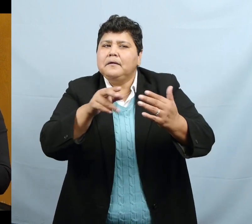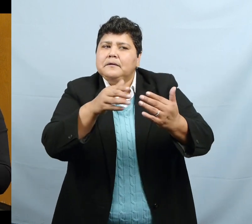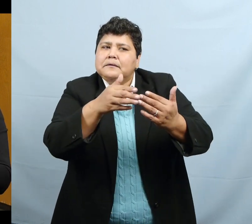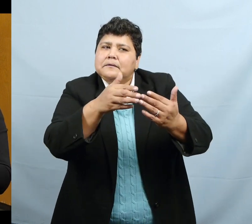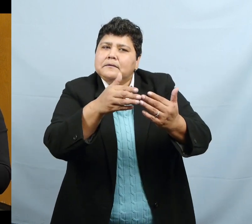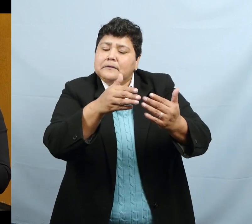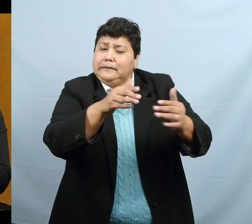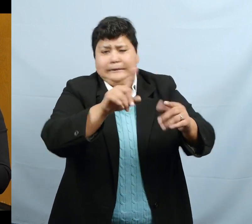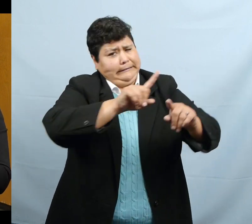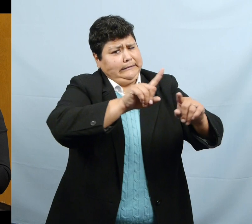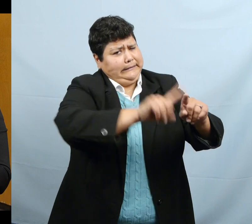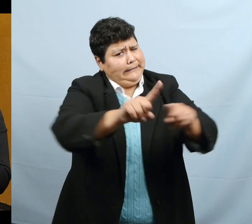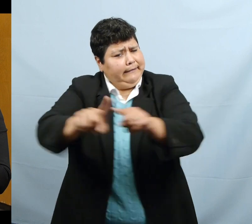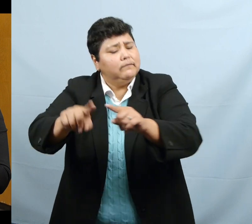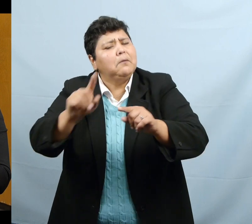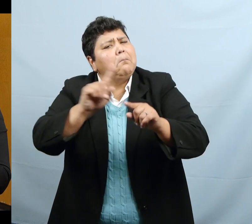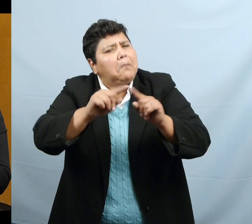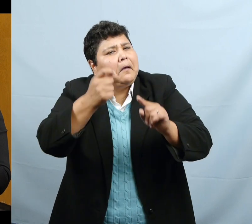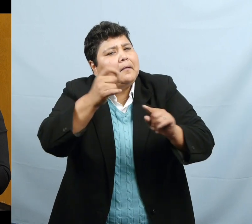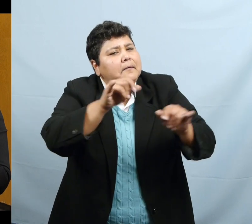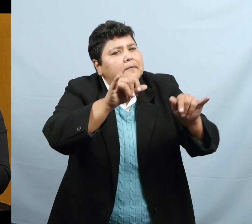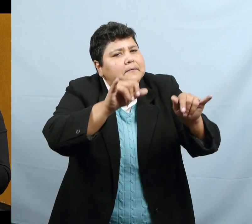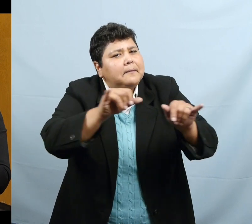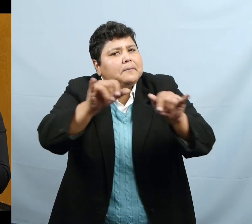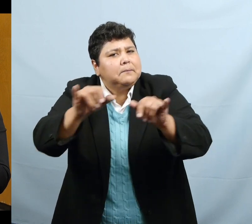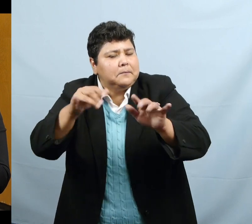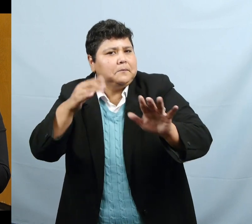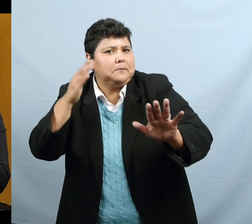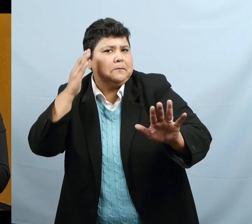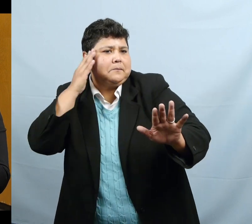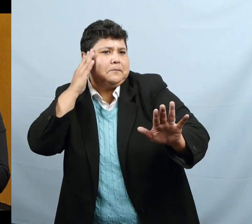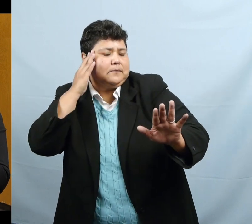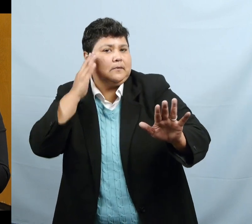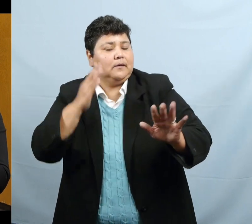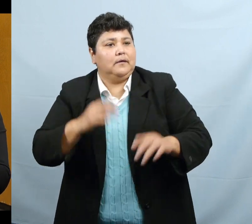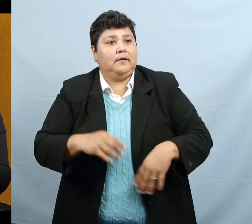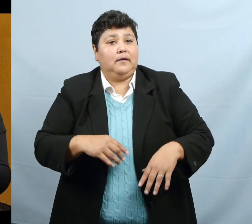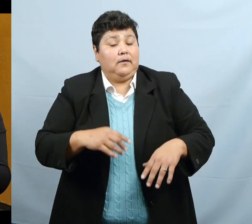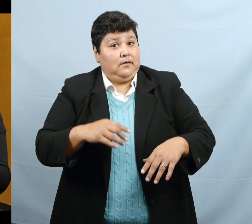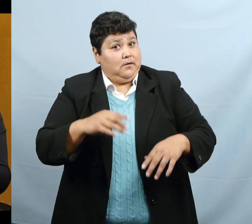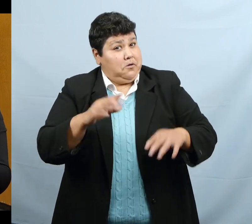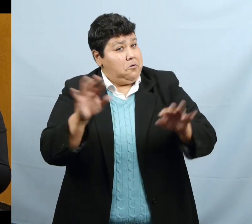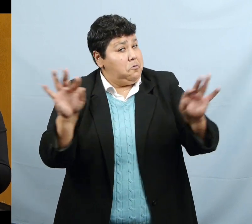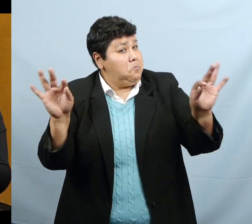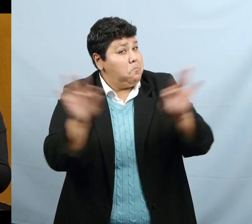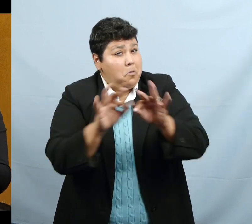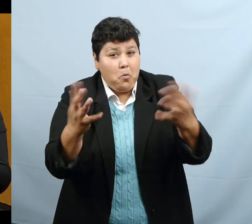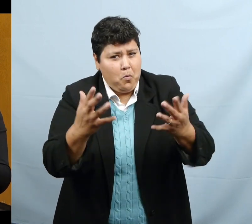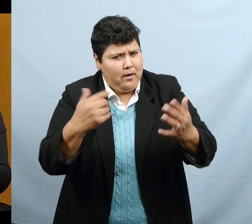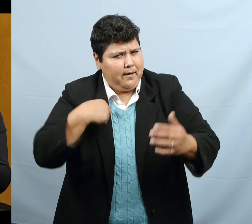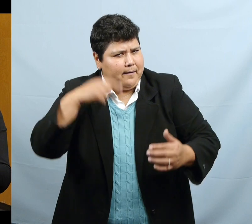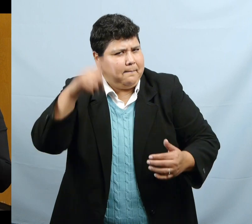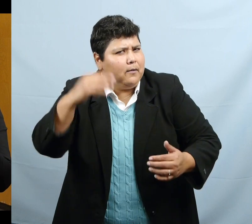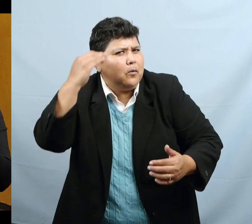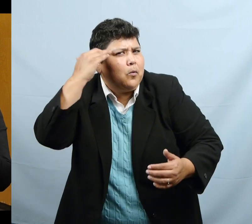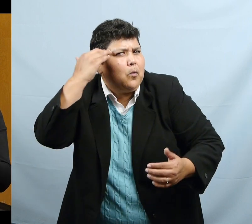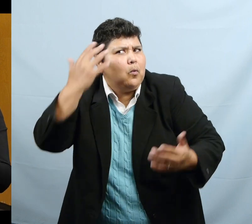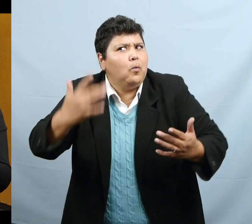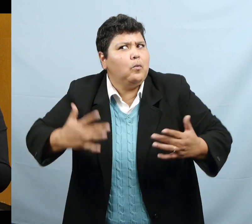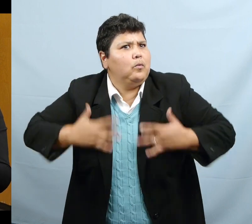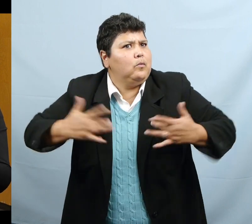And that's important for me to keep up with news in the world. What's going on.